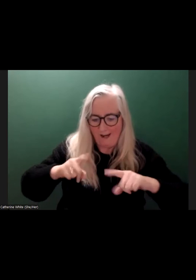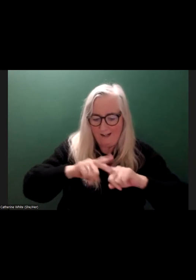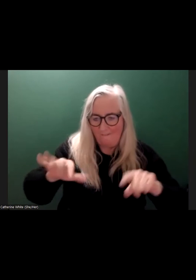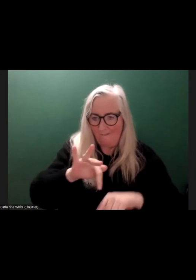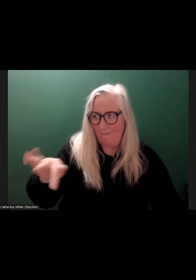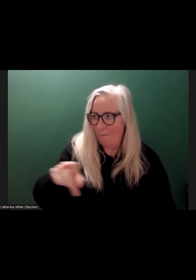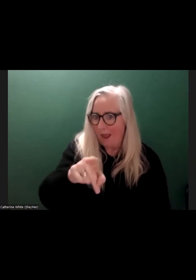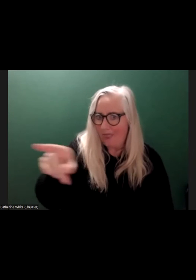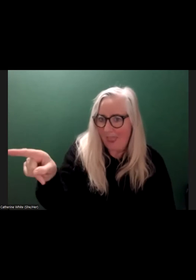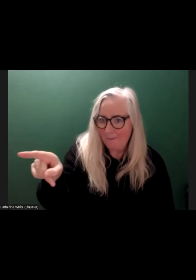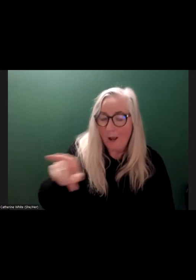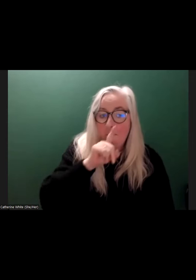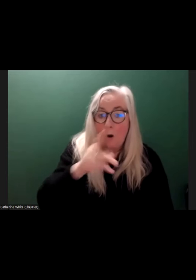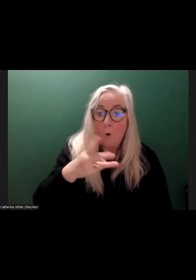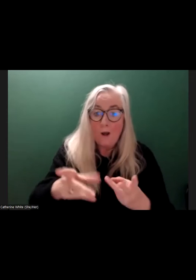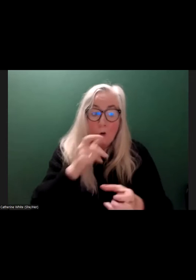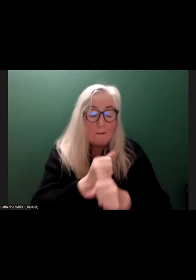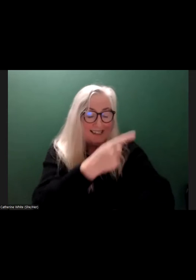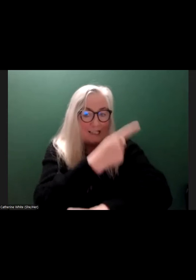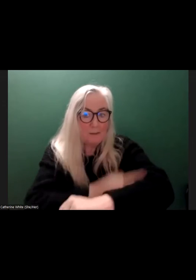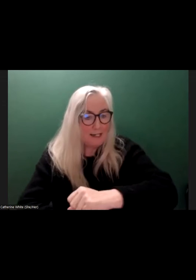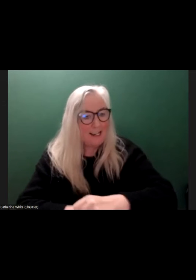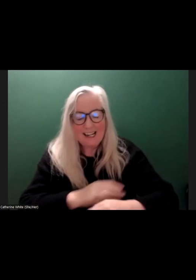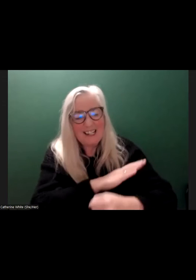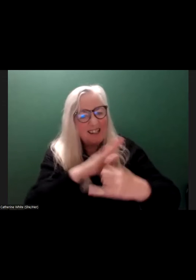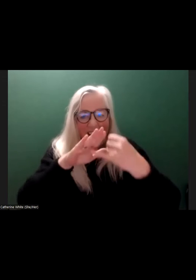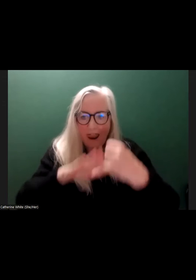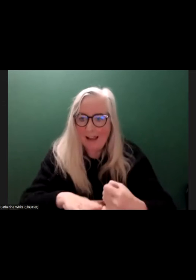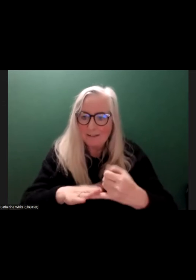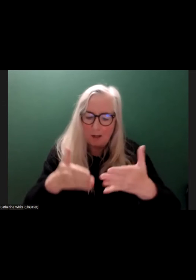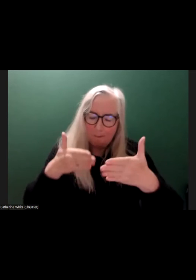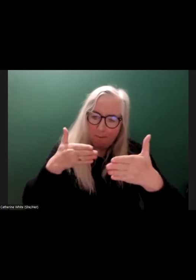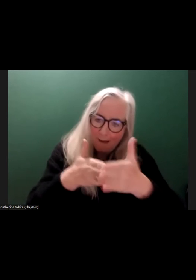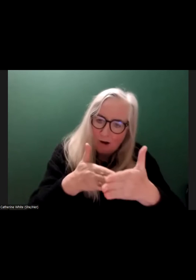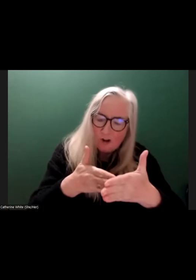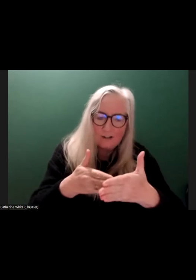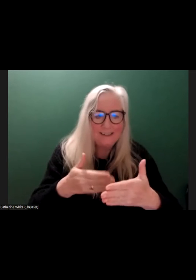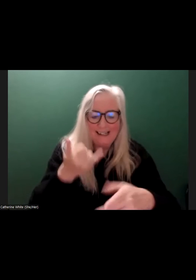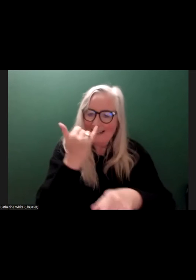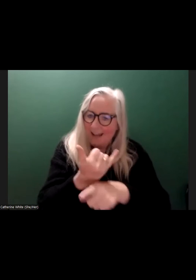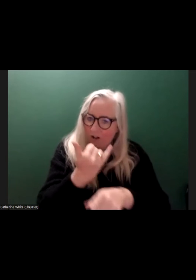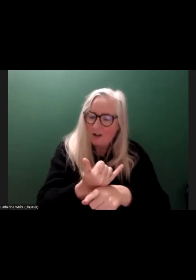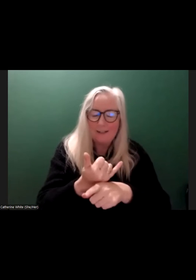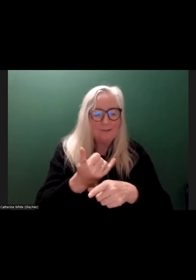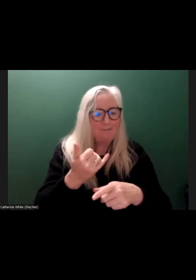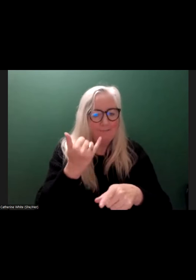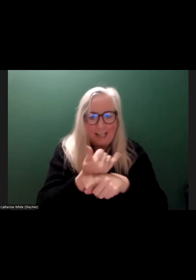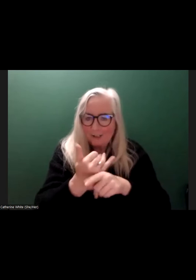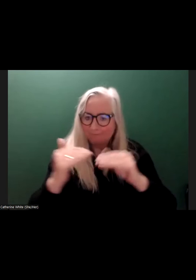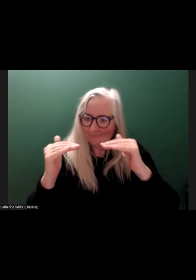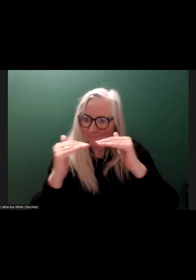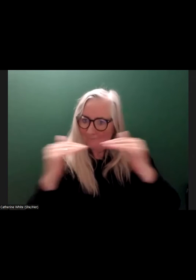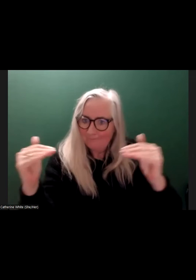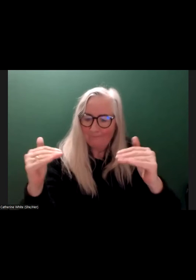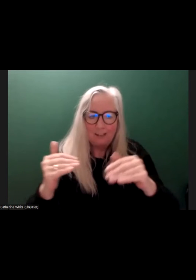But when it comes to disability, it's still the last great barrier. We haven't taken that leap. We haven't started to think about it